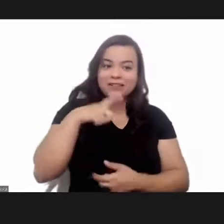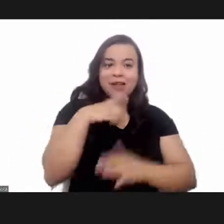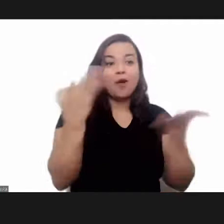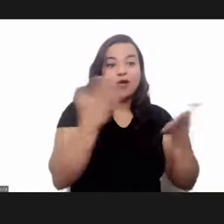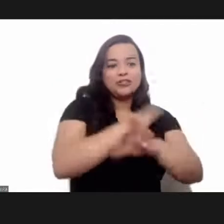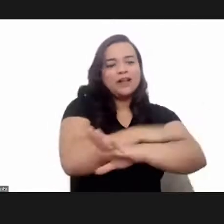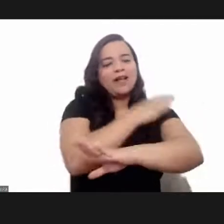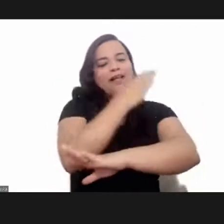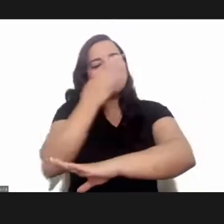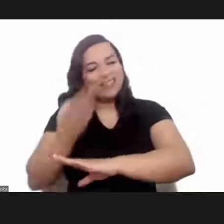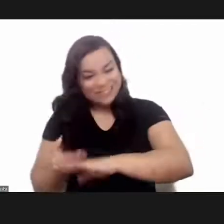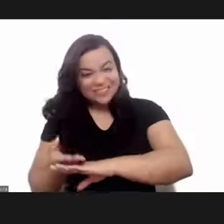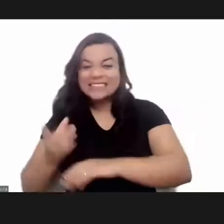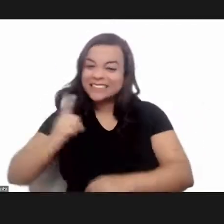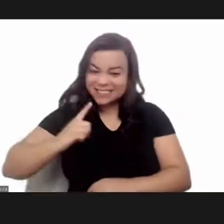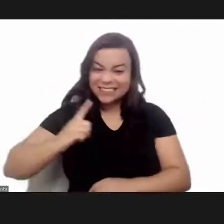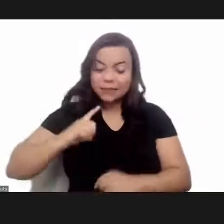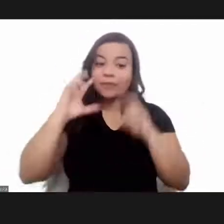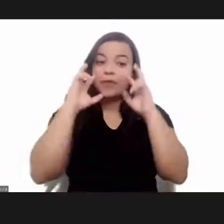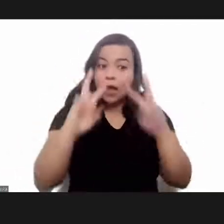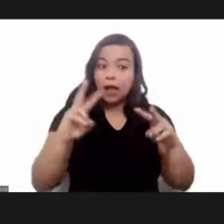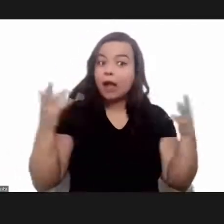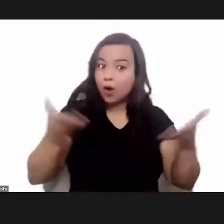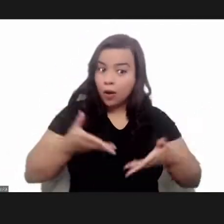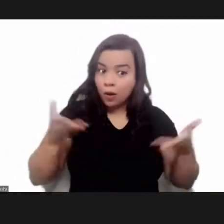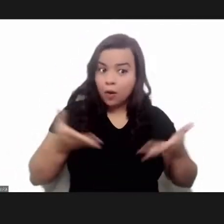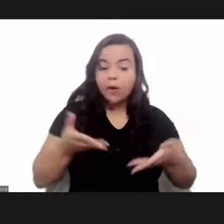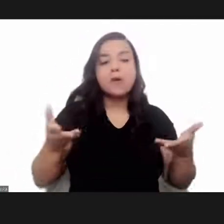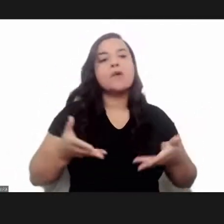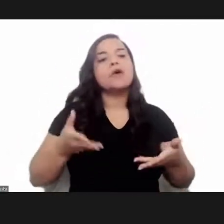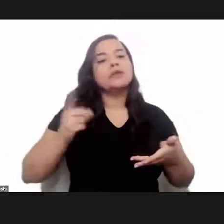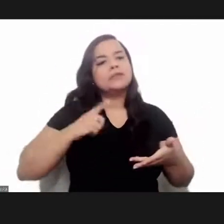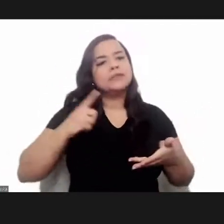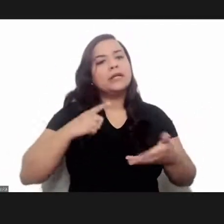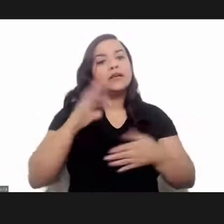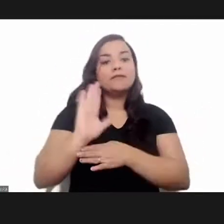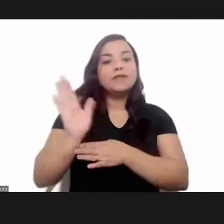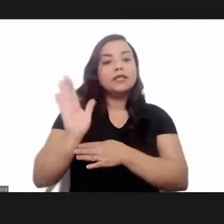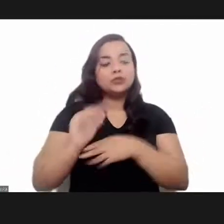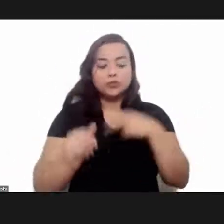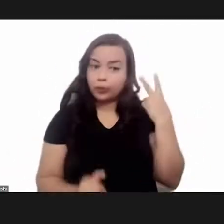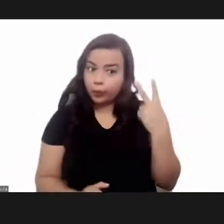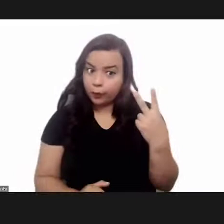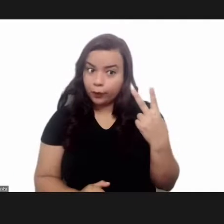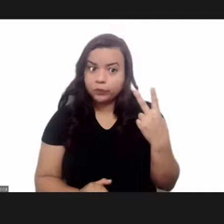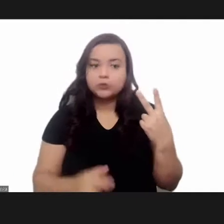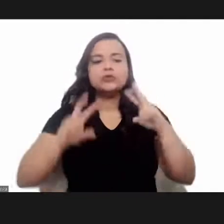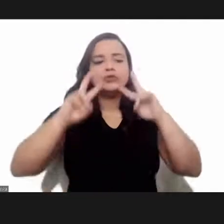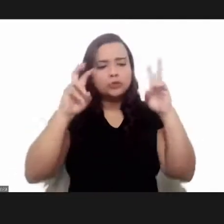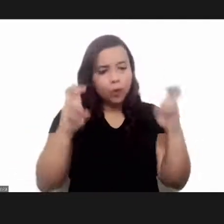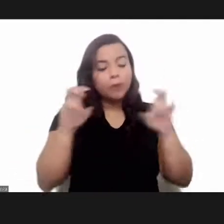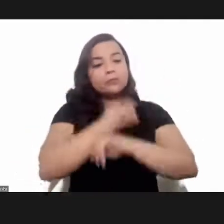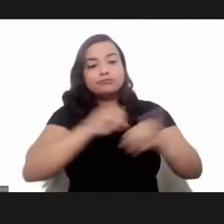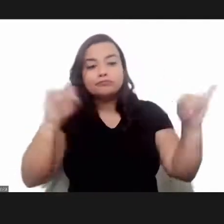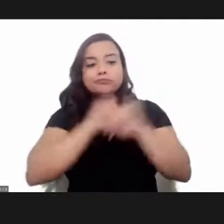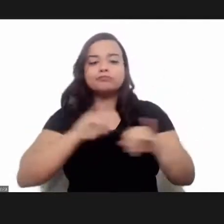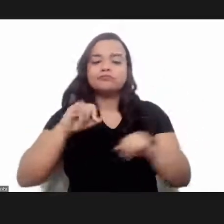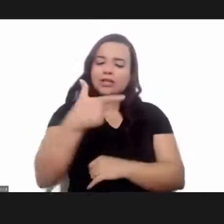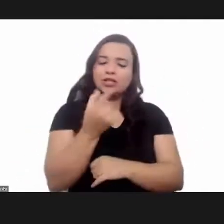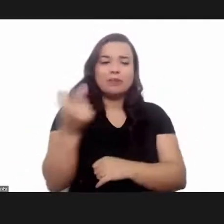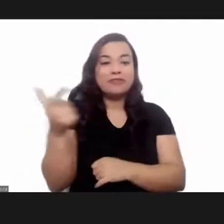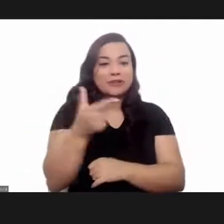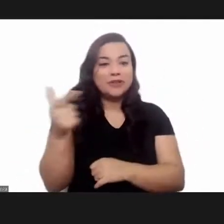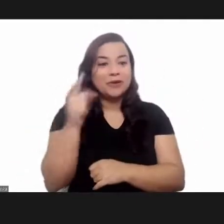the entire day's activities. We will now hear two videos, which are part of the 2022